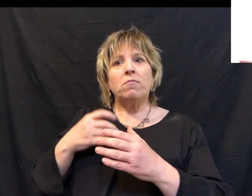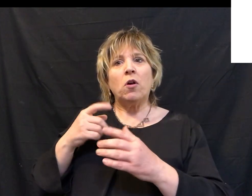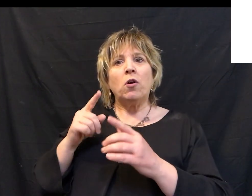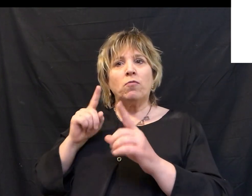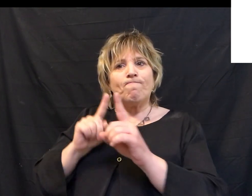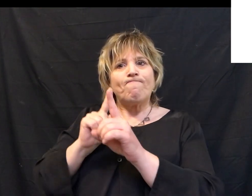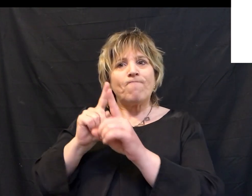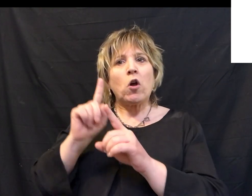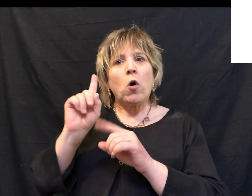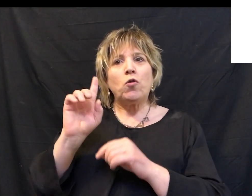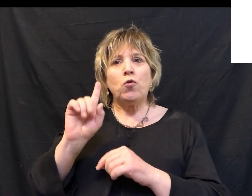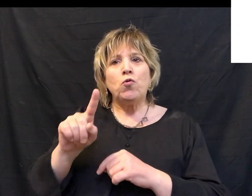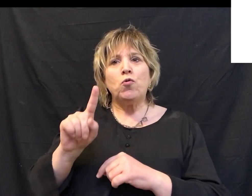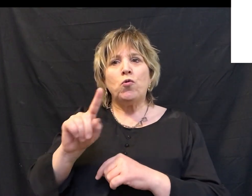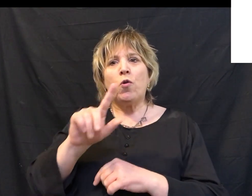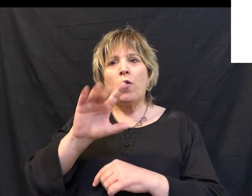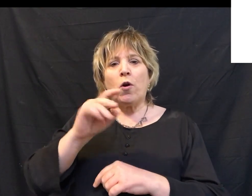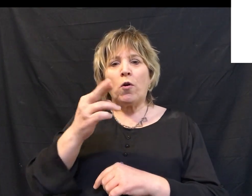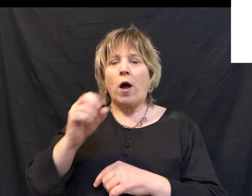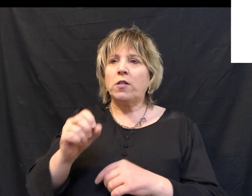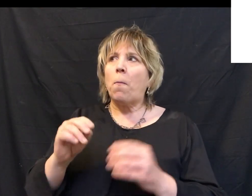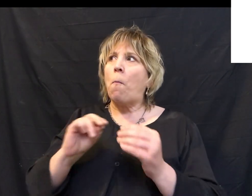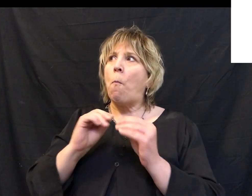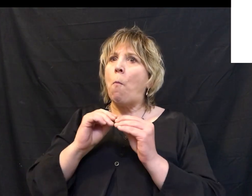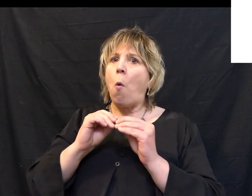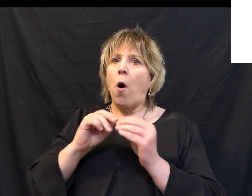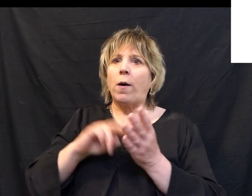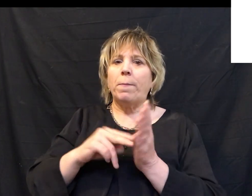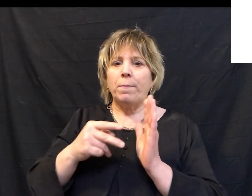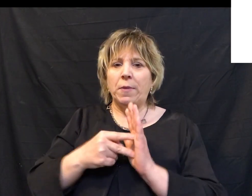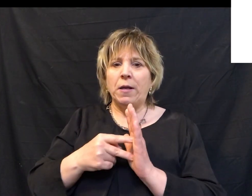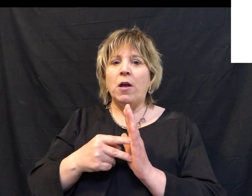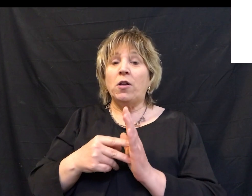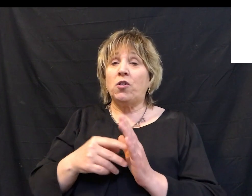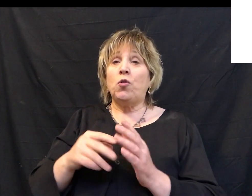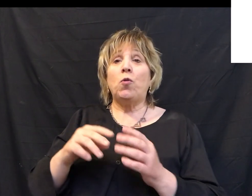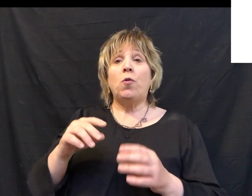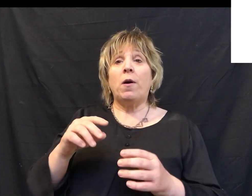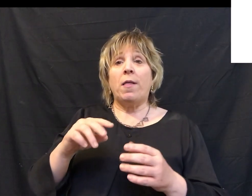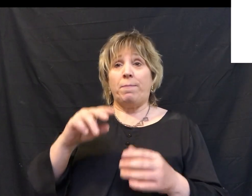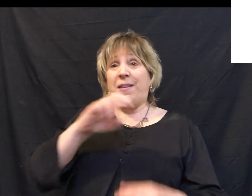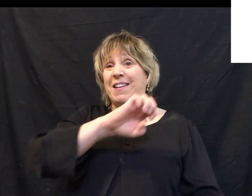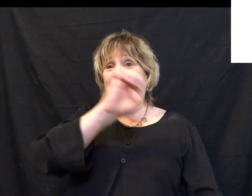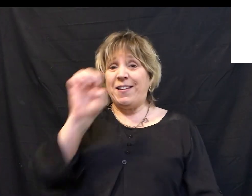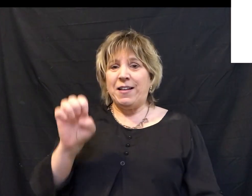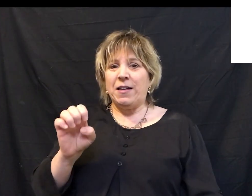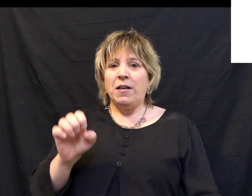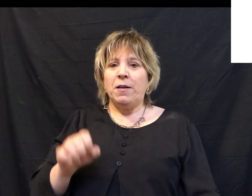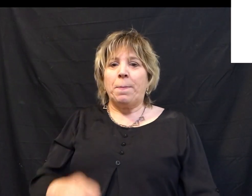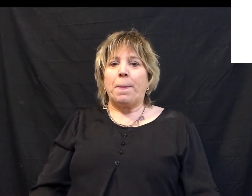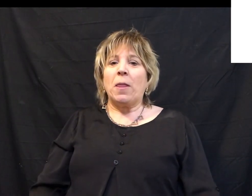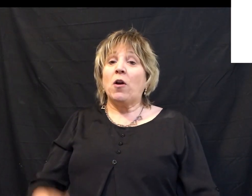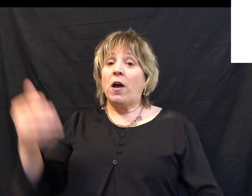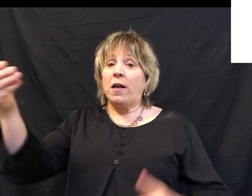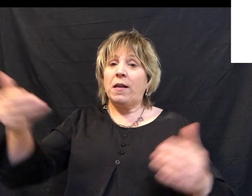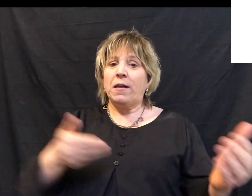the cross and really it helps give a little more depth, a little more meaning to what Easter is all about. Like I said earlier, who is God bringing